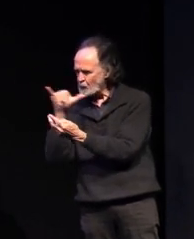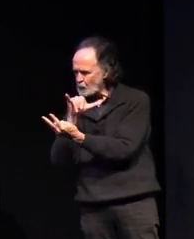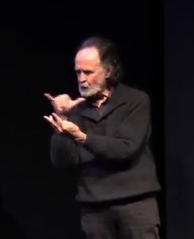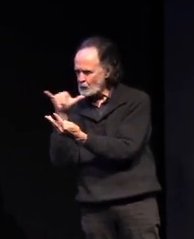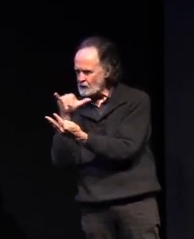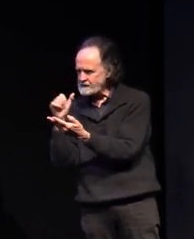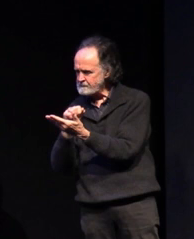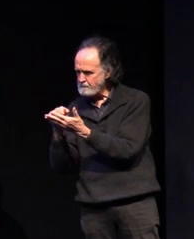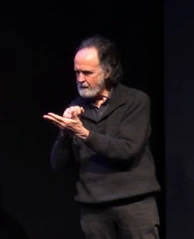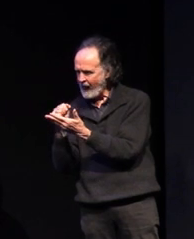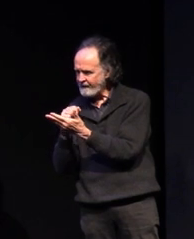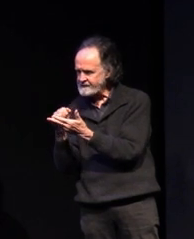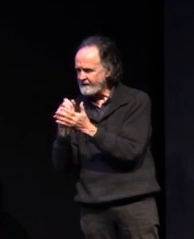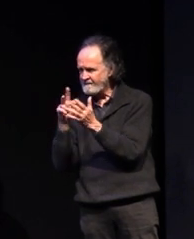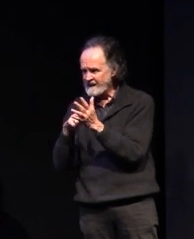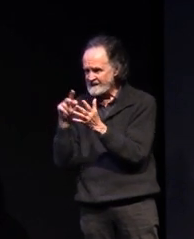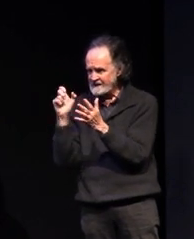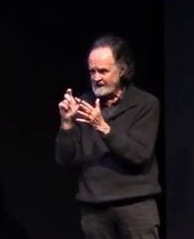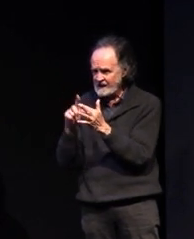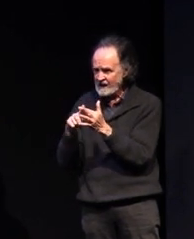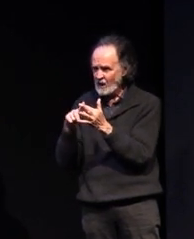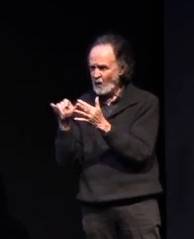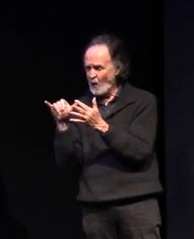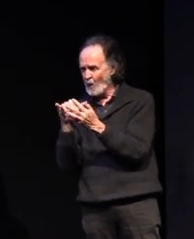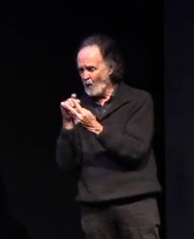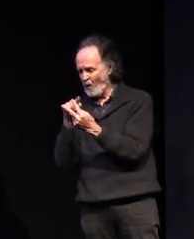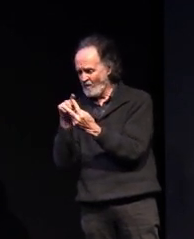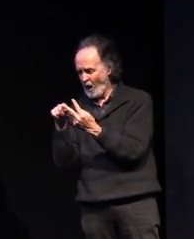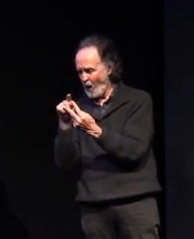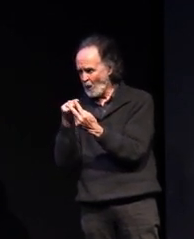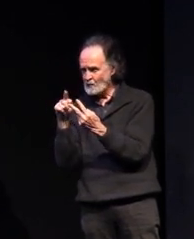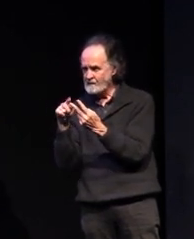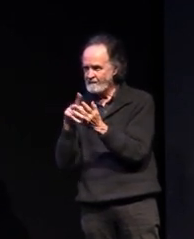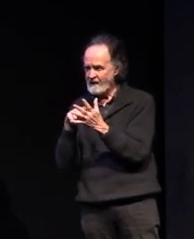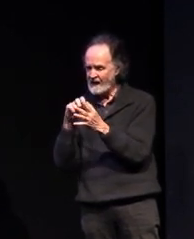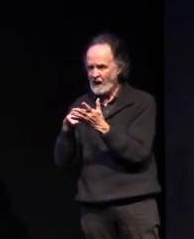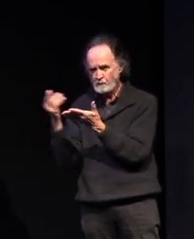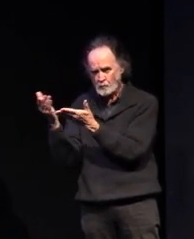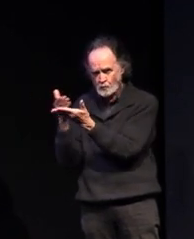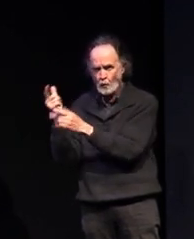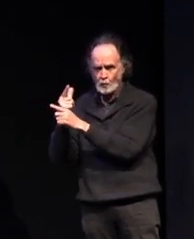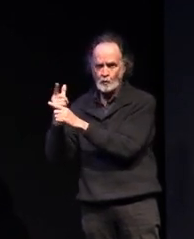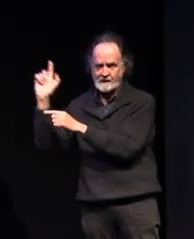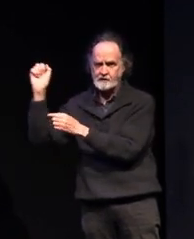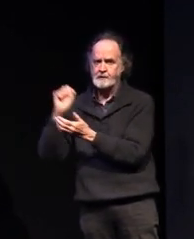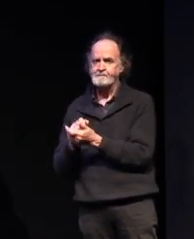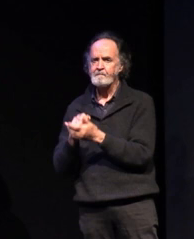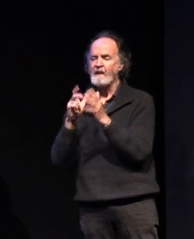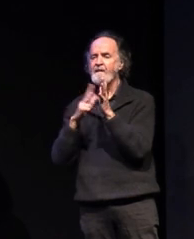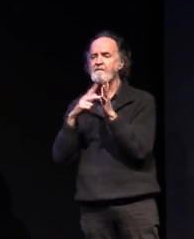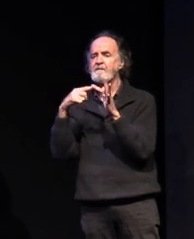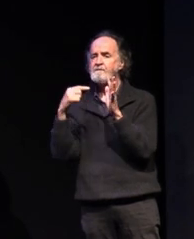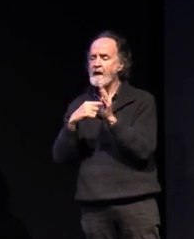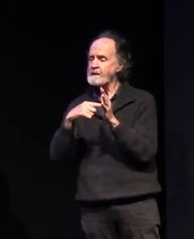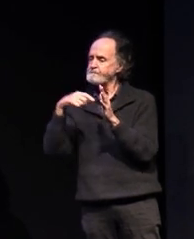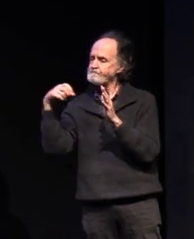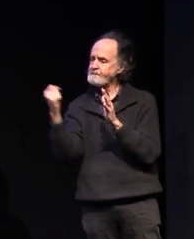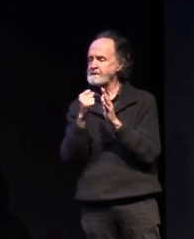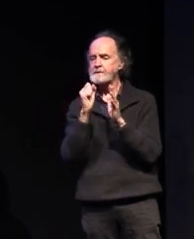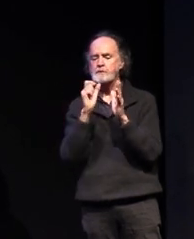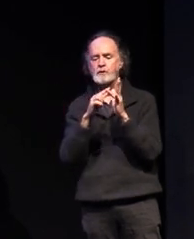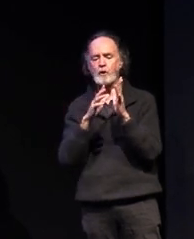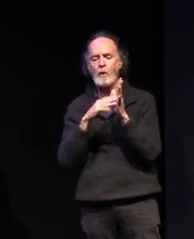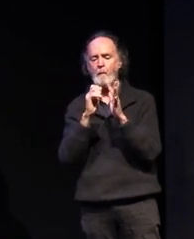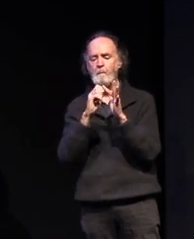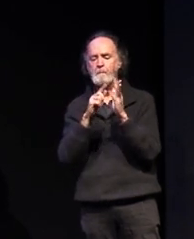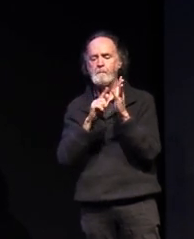or whether you're selecting with those two options within vcal as we mentioned vet is a compulsory part so there's a